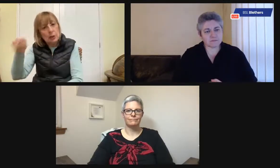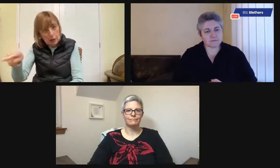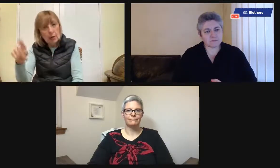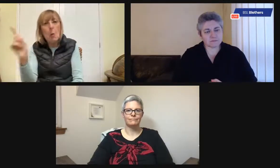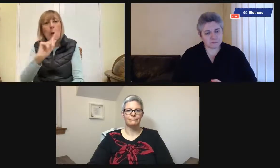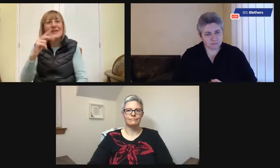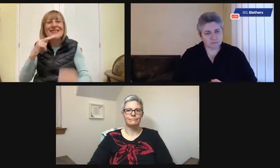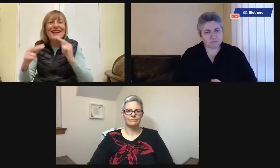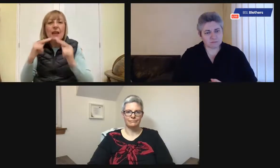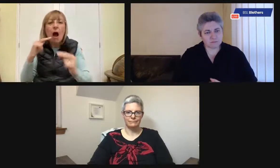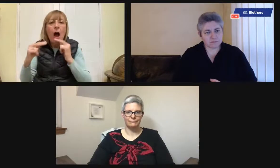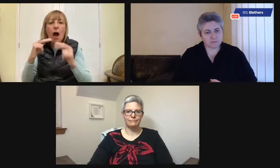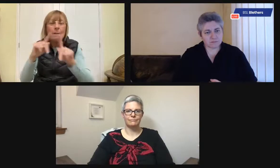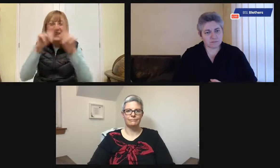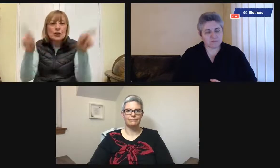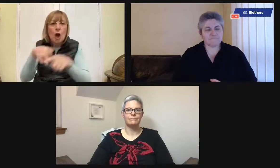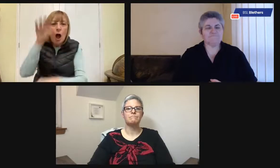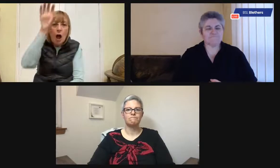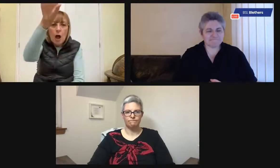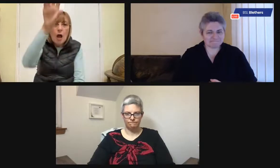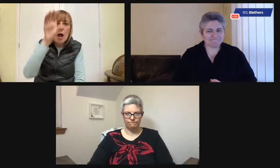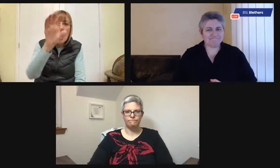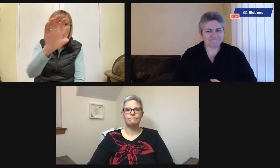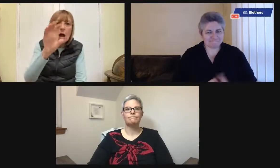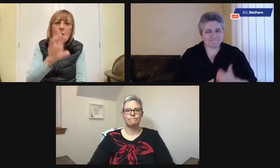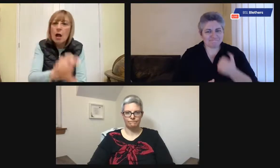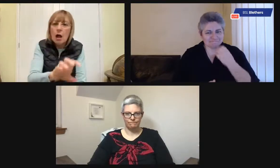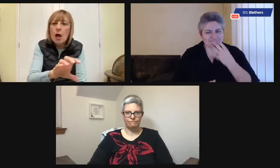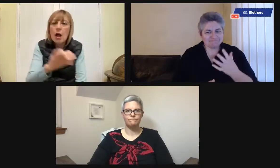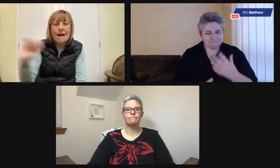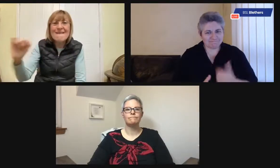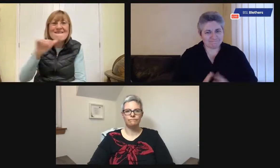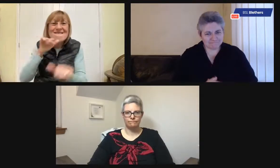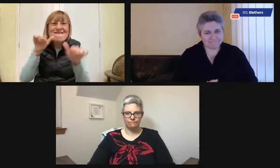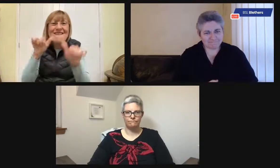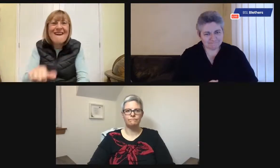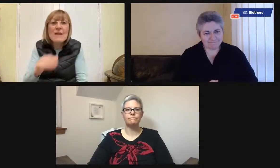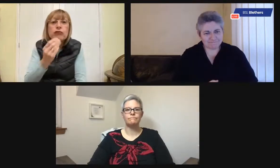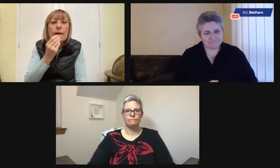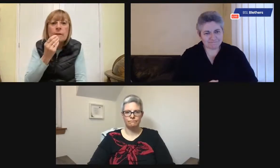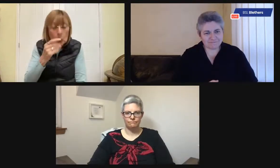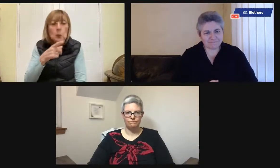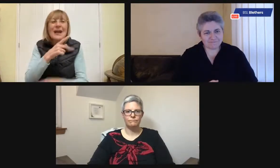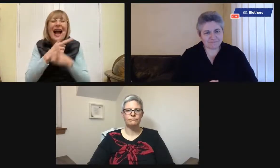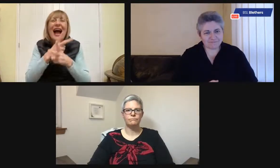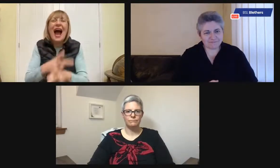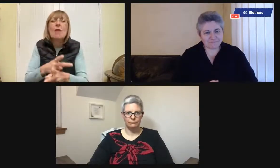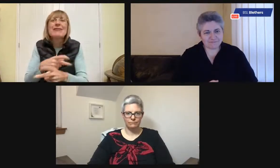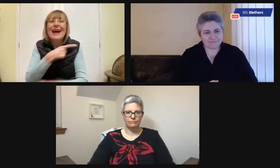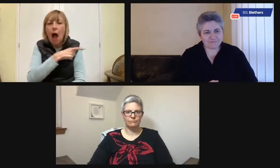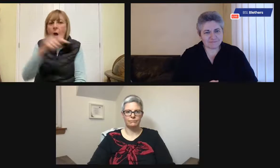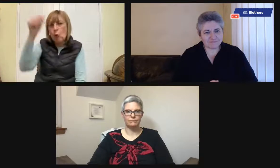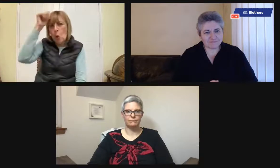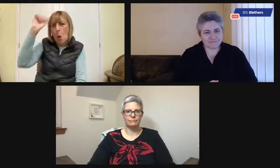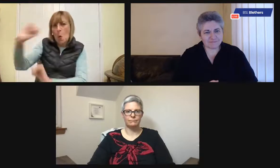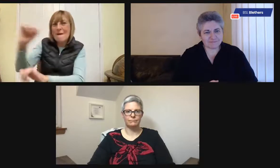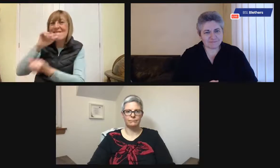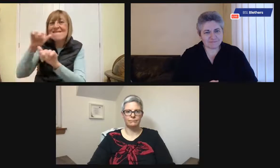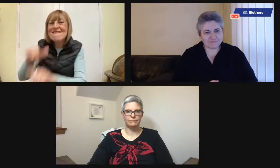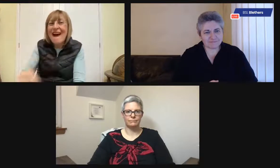had a separate board, another whiteboard in the kitchen, which had pictures of dinner and his favorite food.